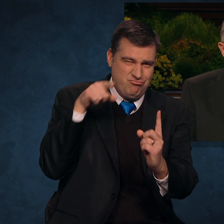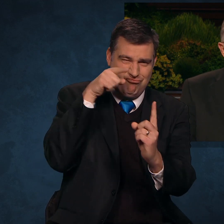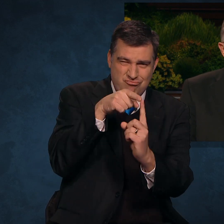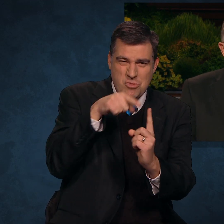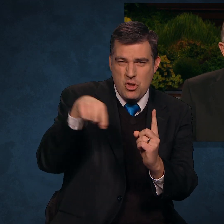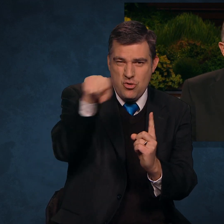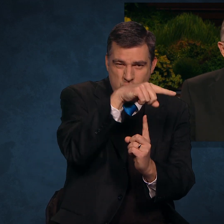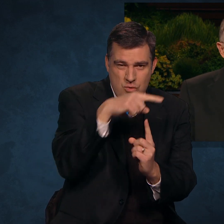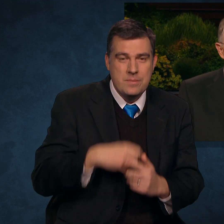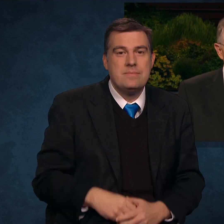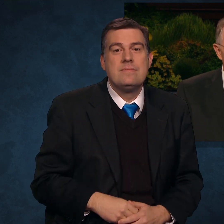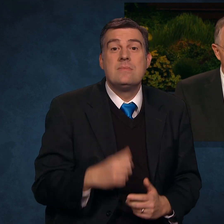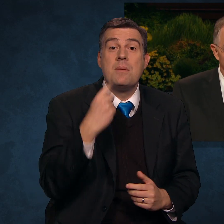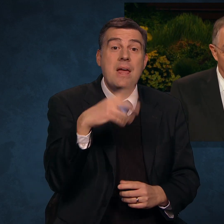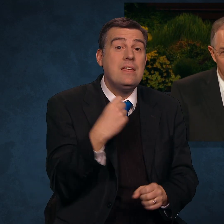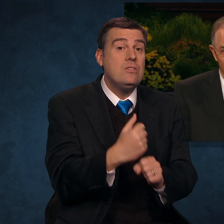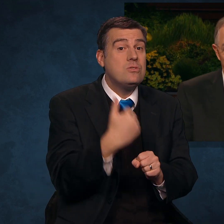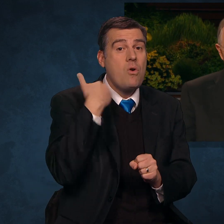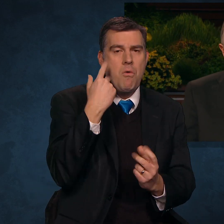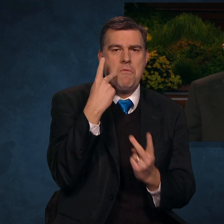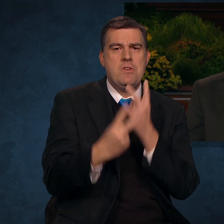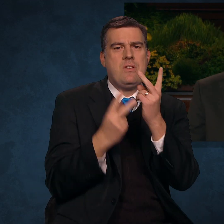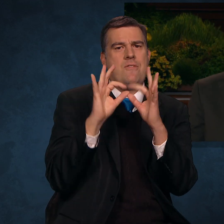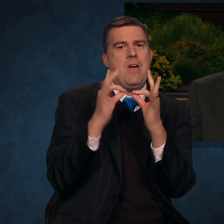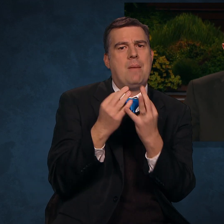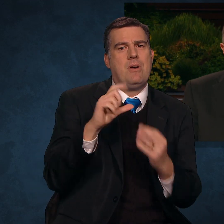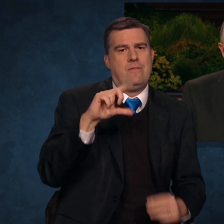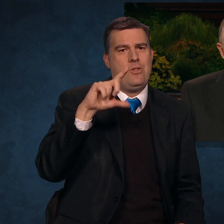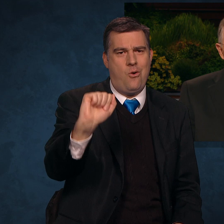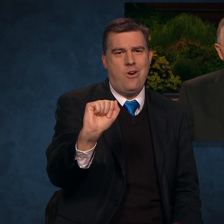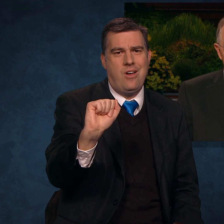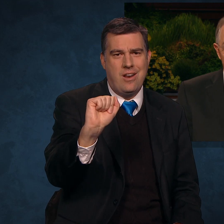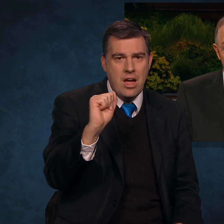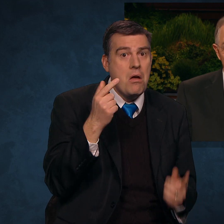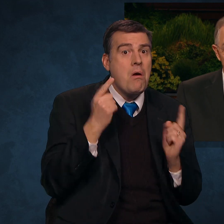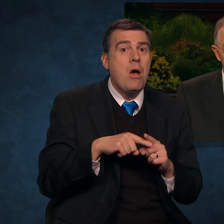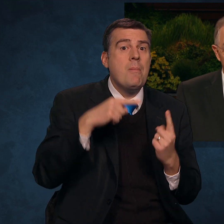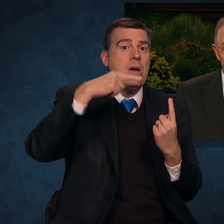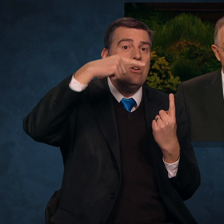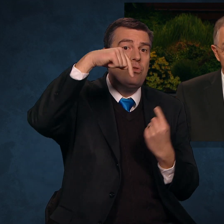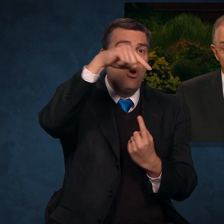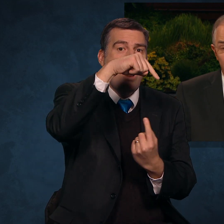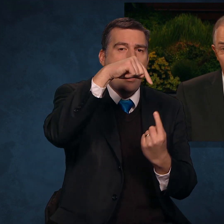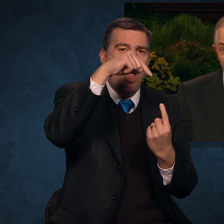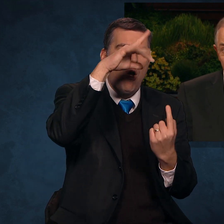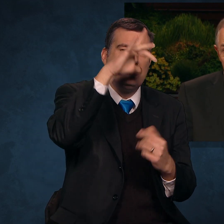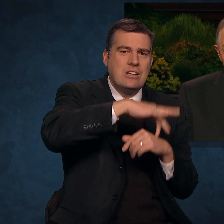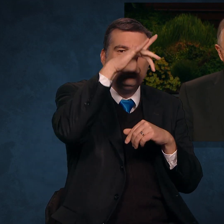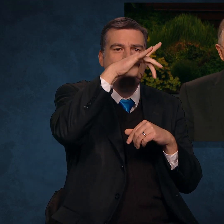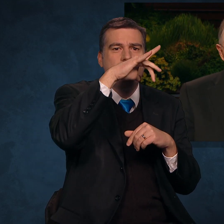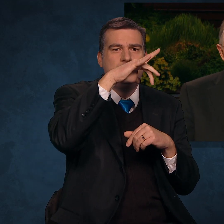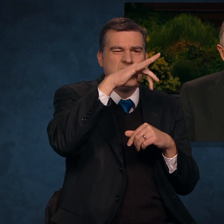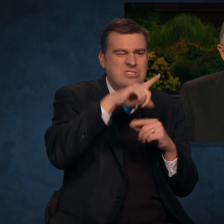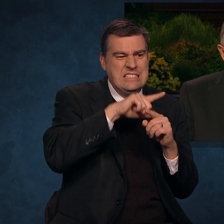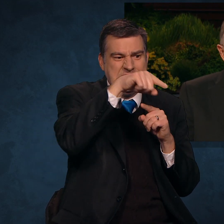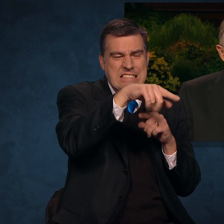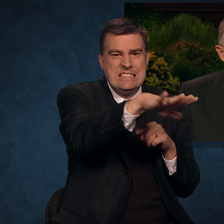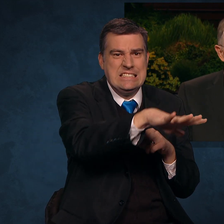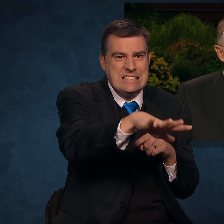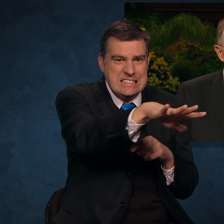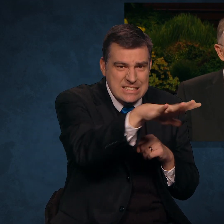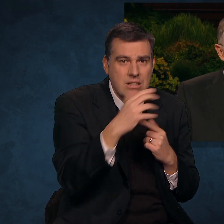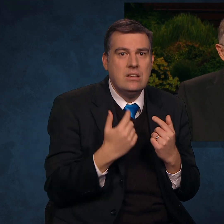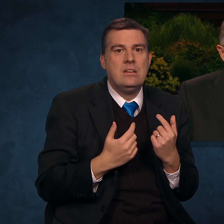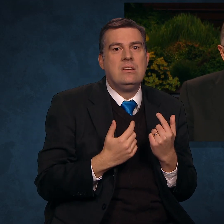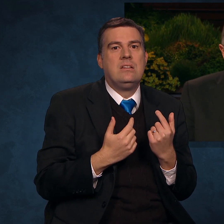Many years ago, while visiting our family in Florida, a tornado touched down not too far from us. It